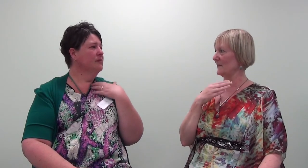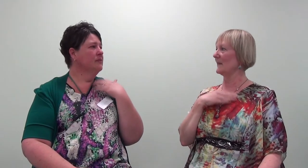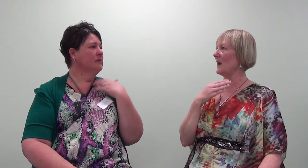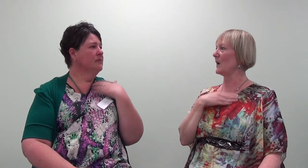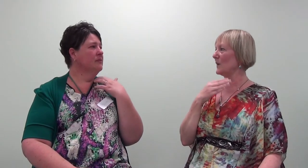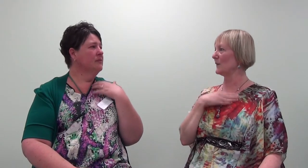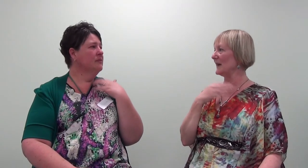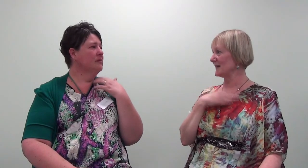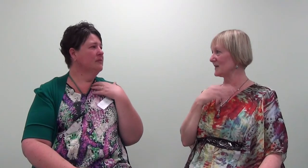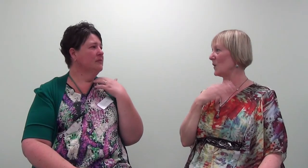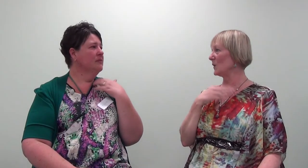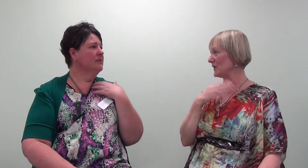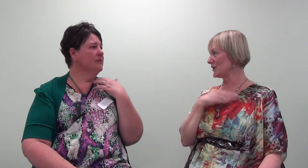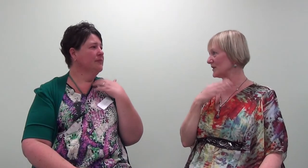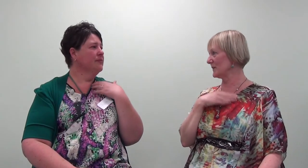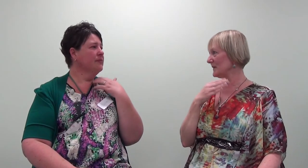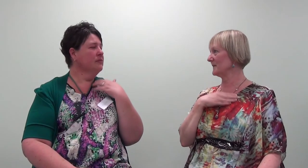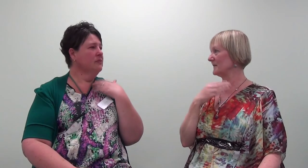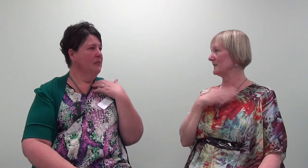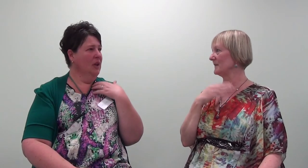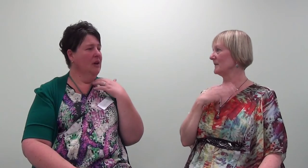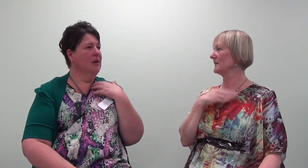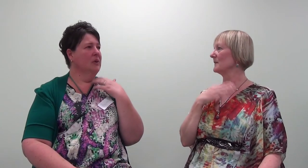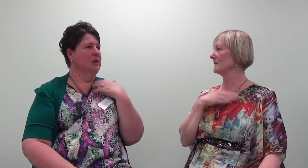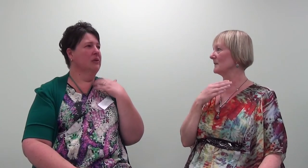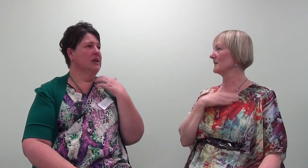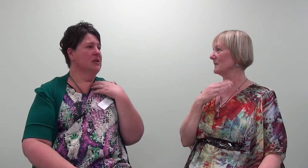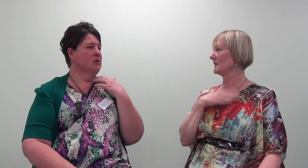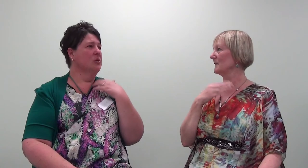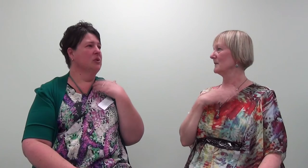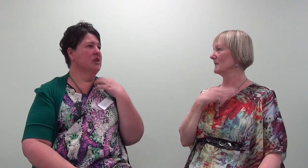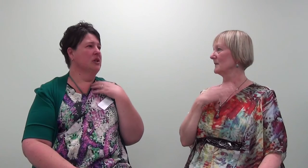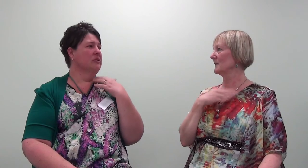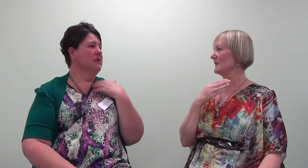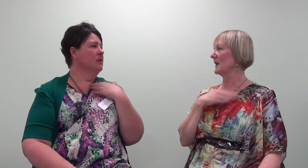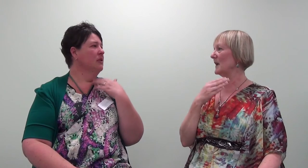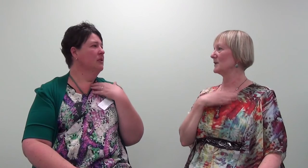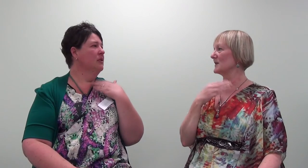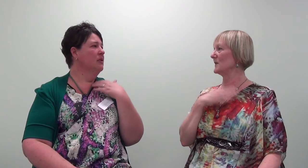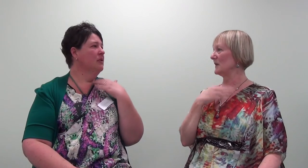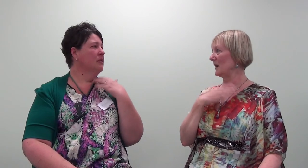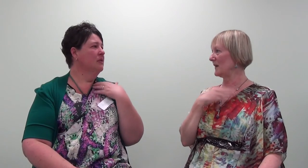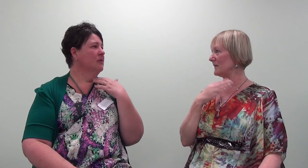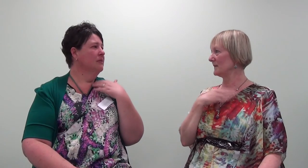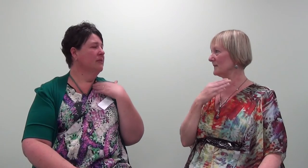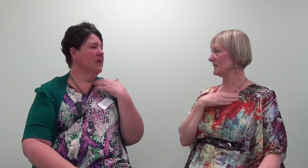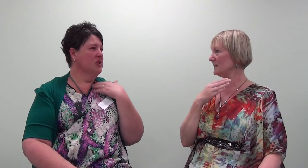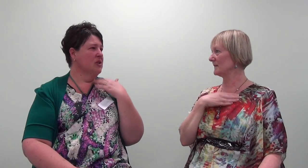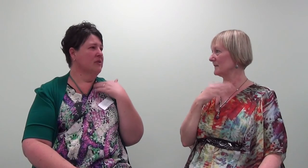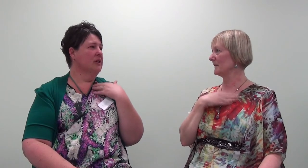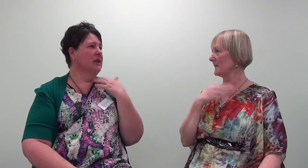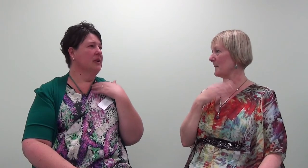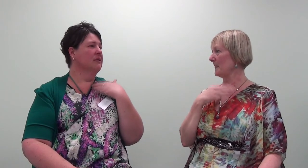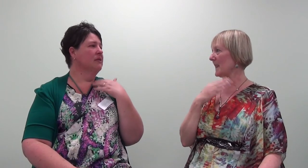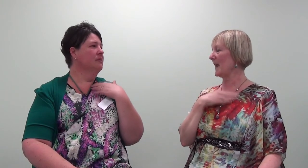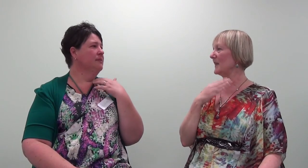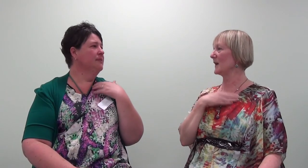I want to release all the judgement. I want to release all the judgement. And just with the love. And just feel the love. And the